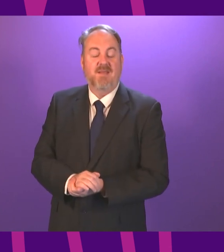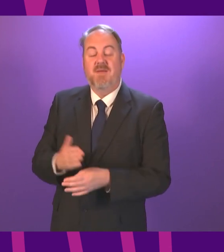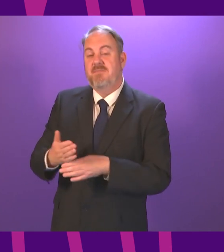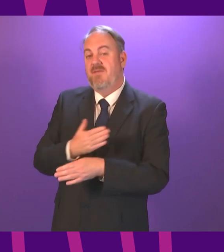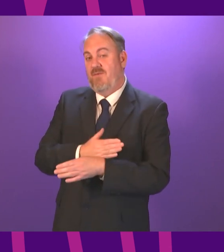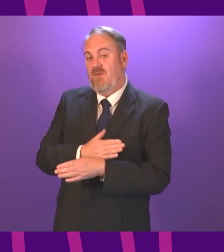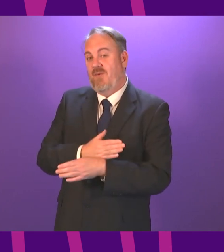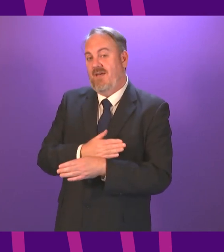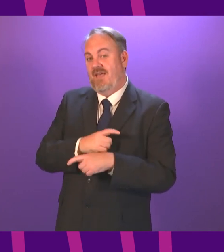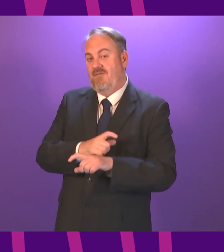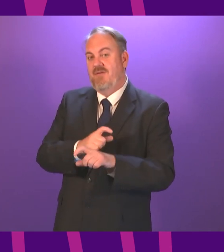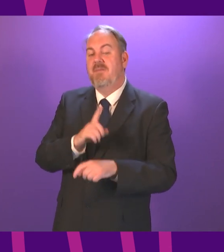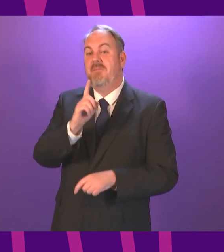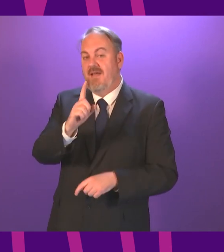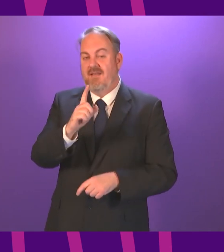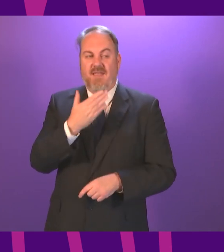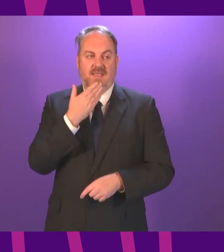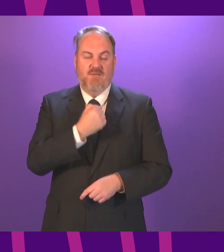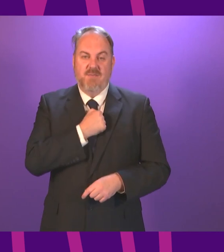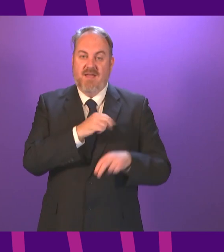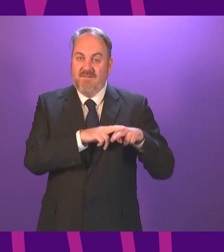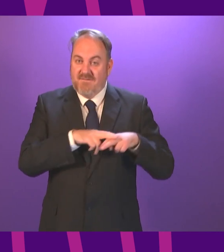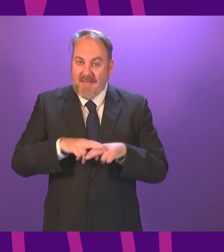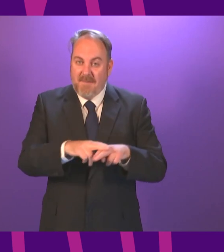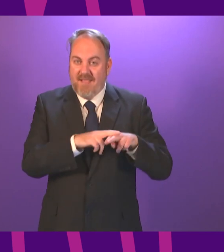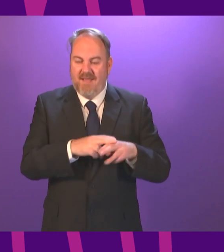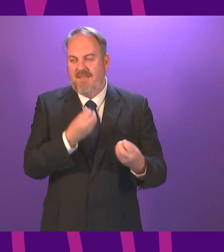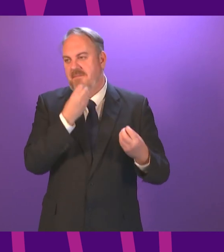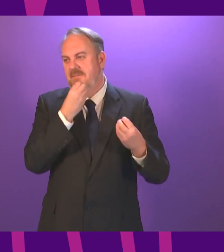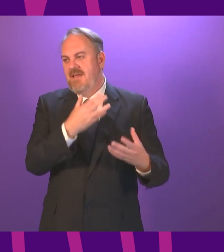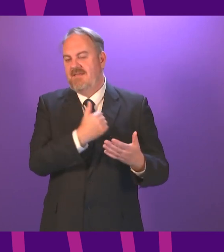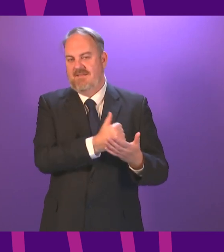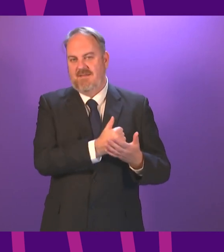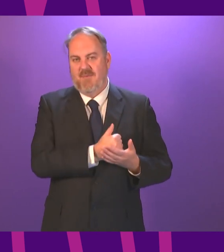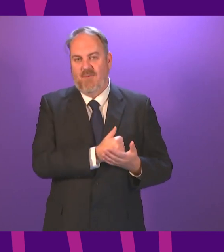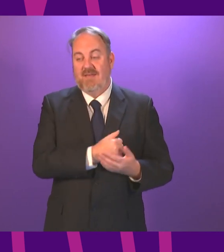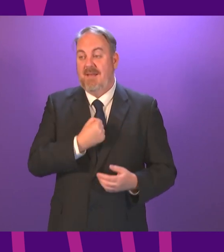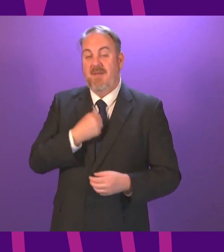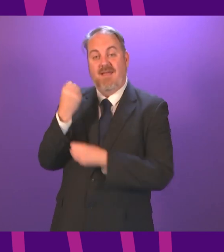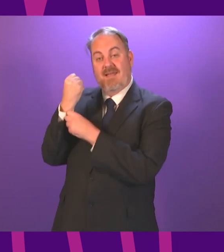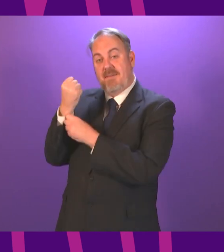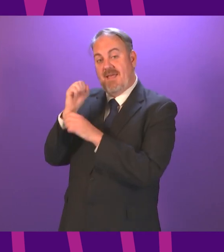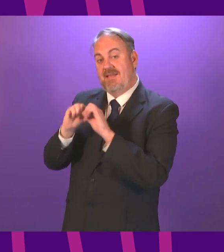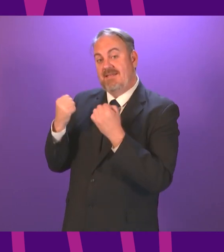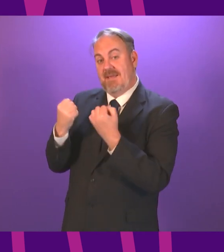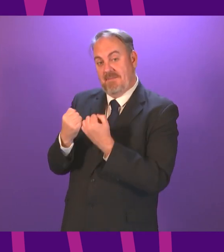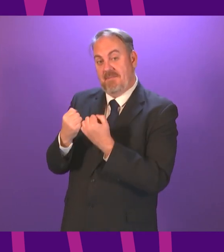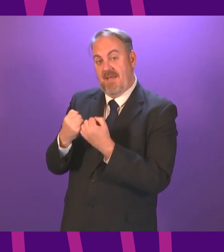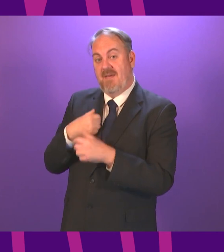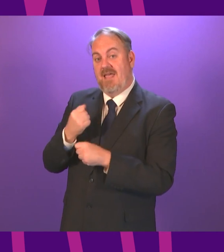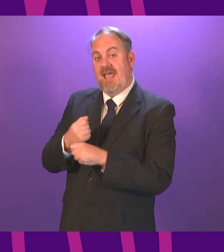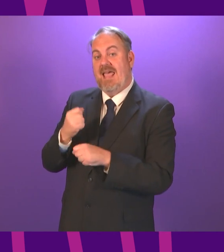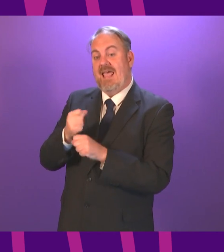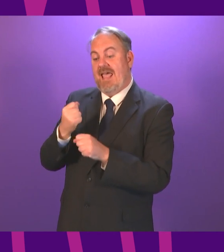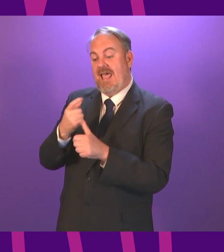move on I would like to thank my family and for their fantastic support and my campaign team led by my agent Graham Russell